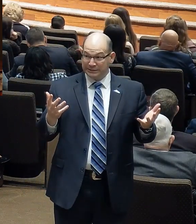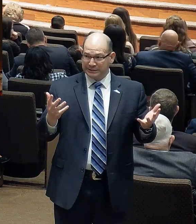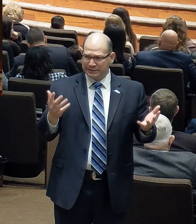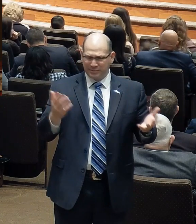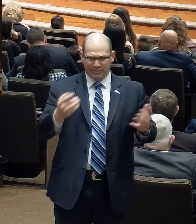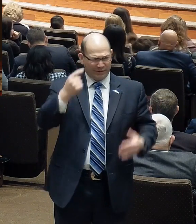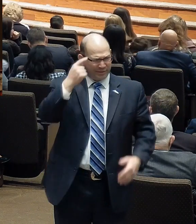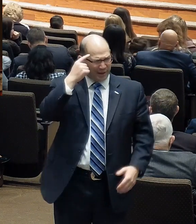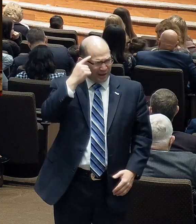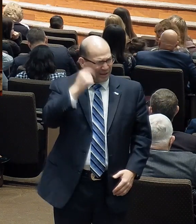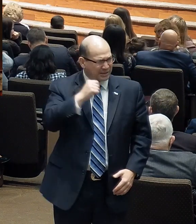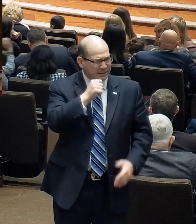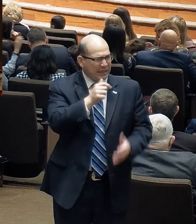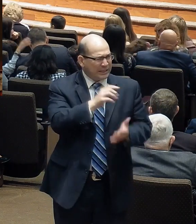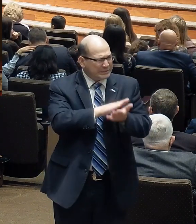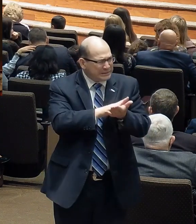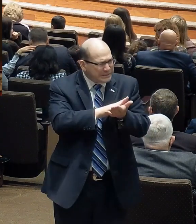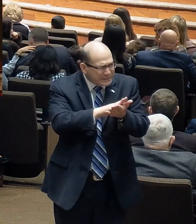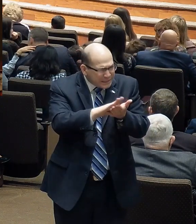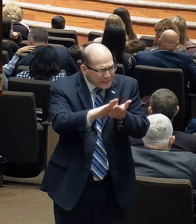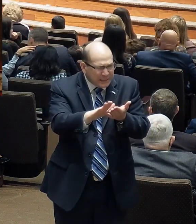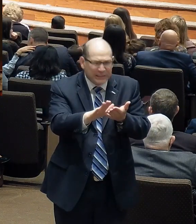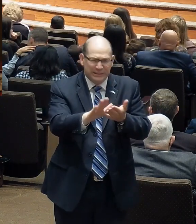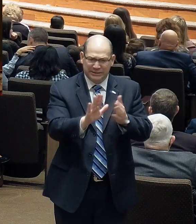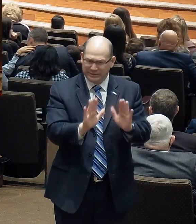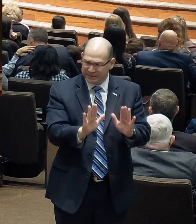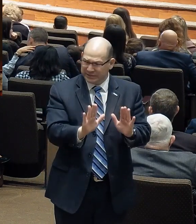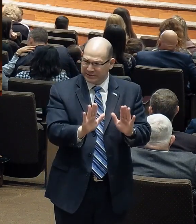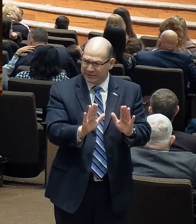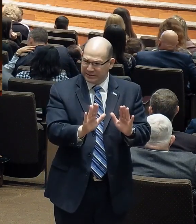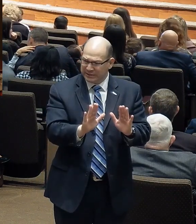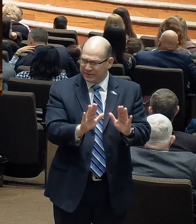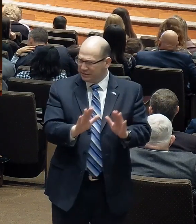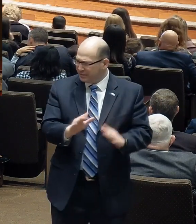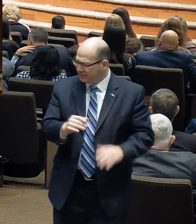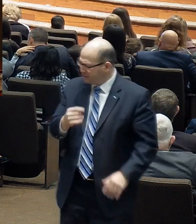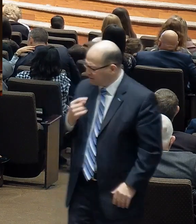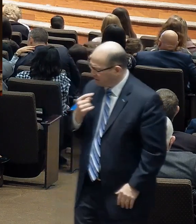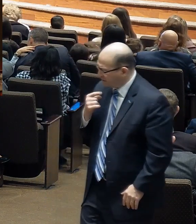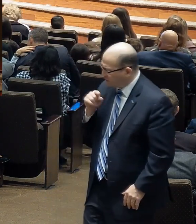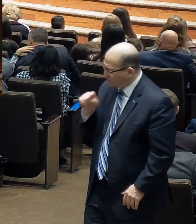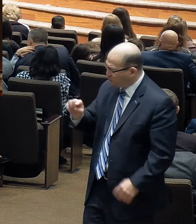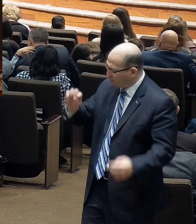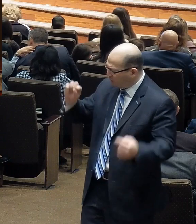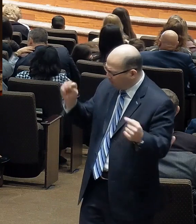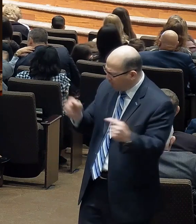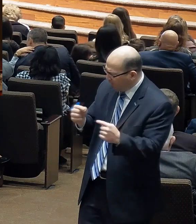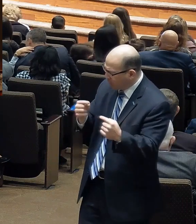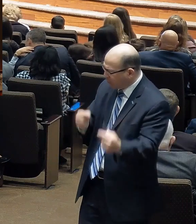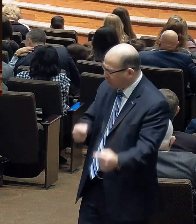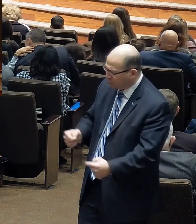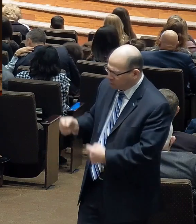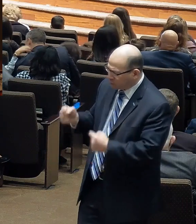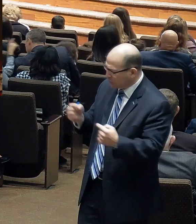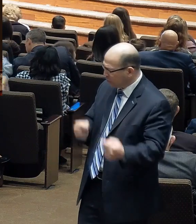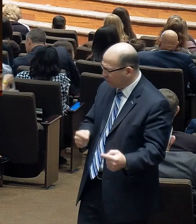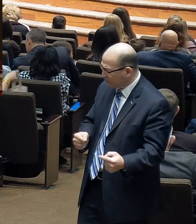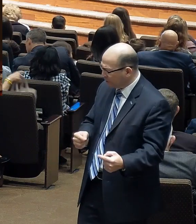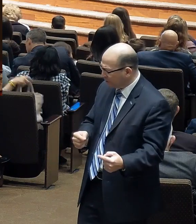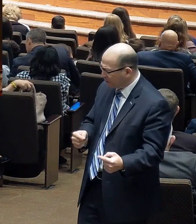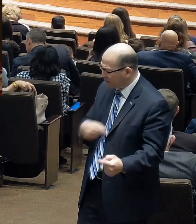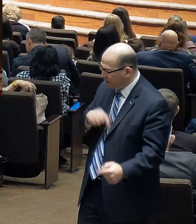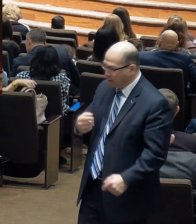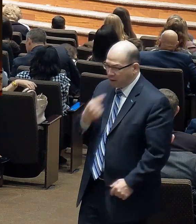thing to say. Of all the things that you could say when someone is hurting or struggling or in despair, I've never said to them,